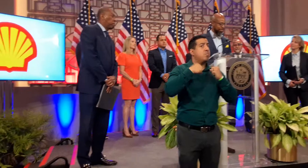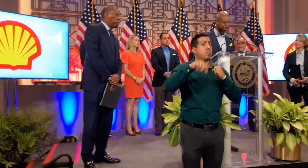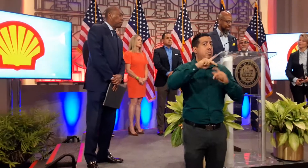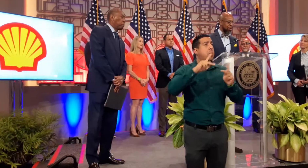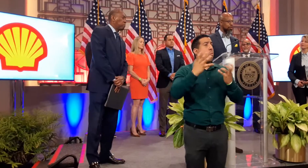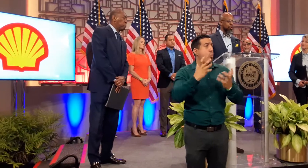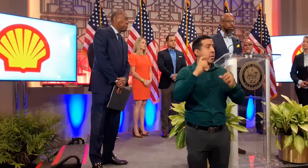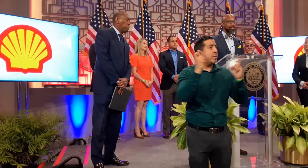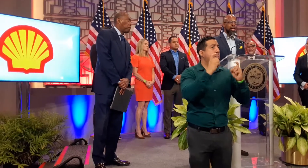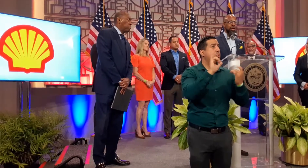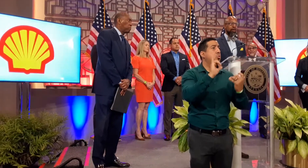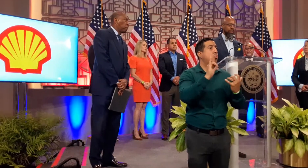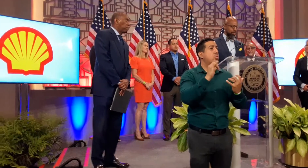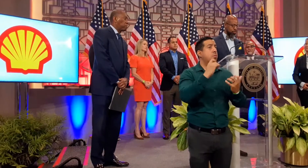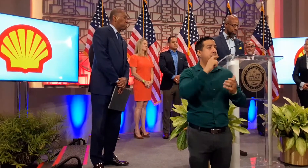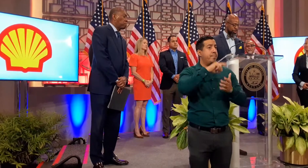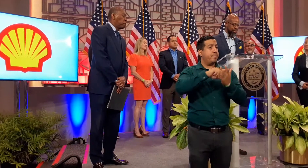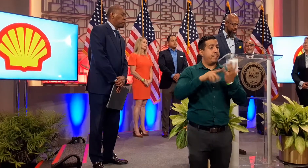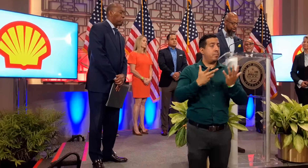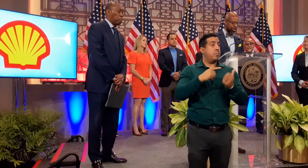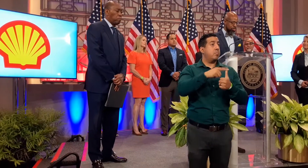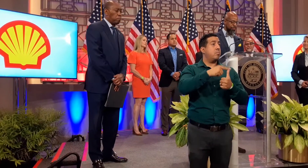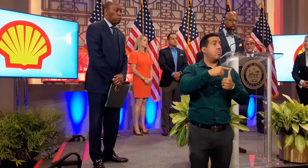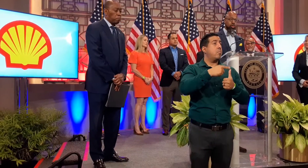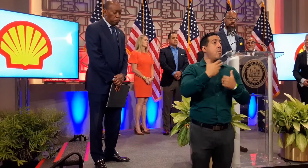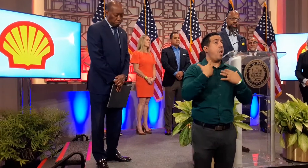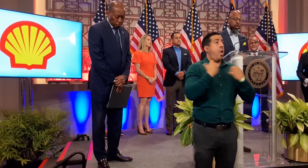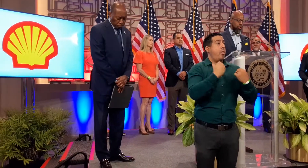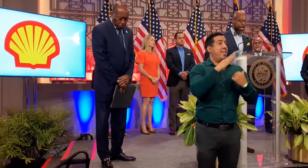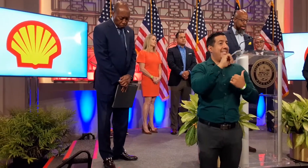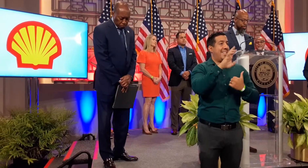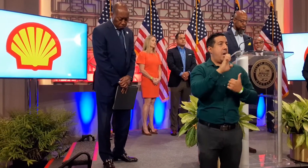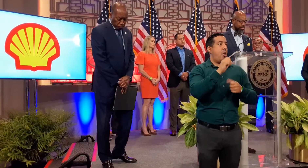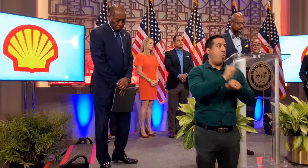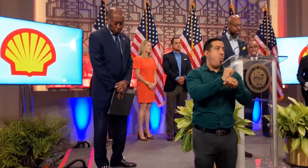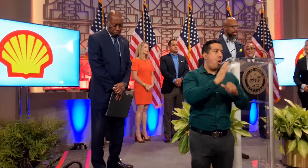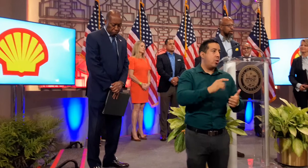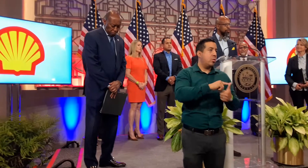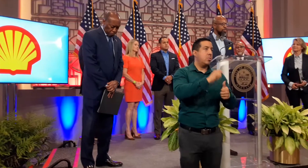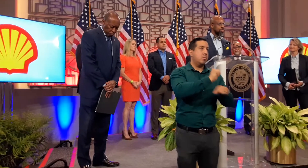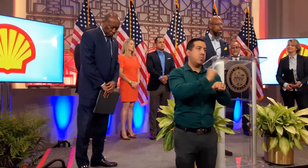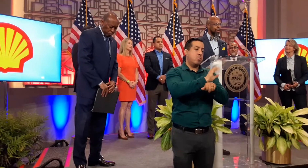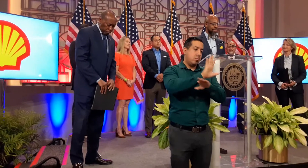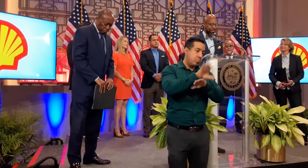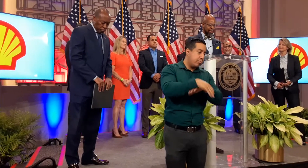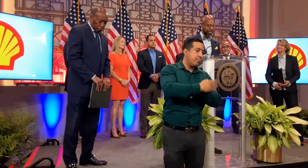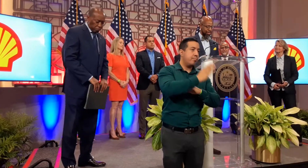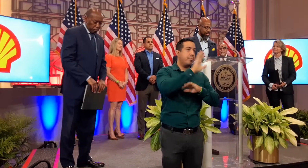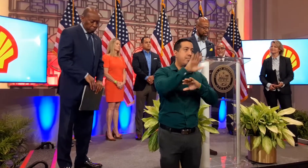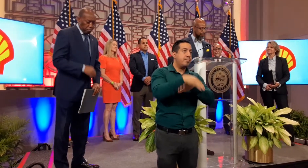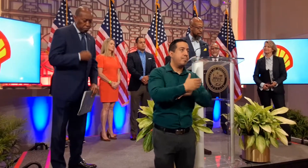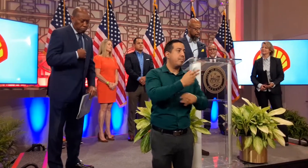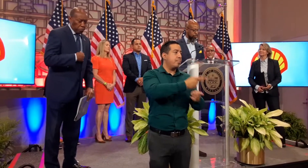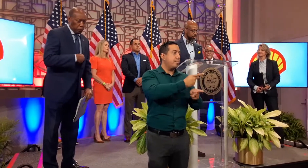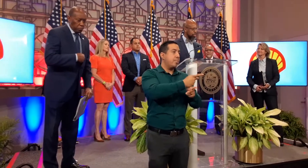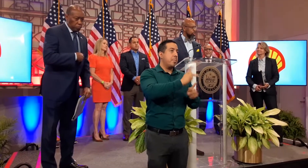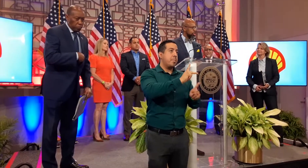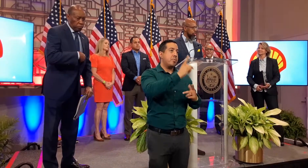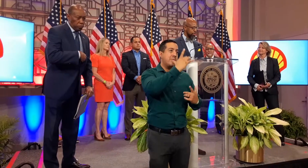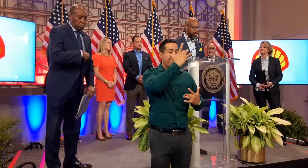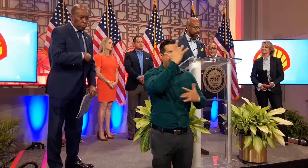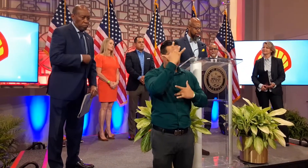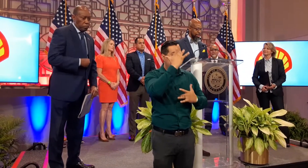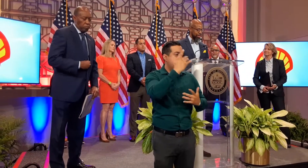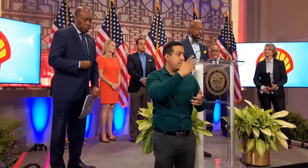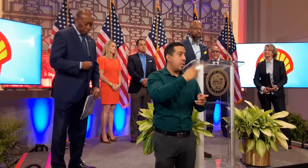First, our health care workers who have told long hours to care for the sick. They've helped research